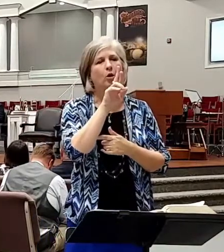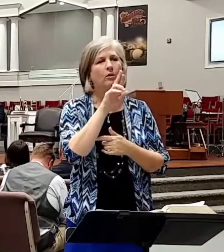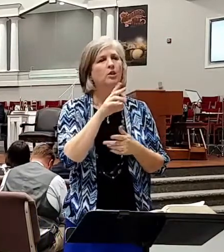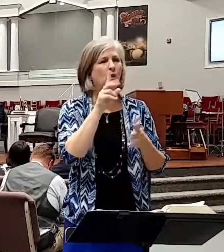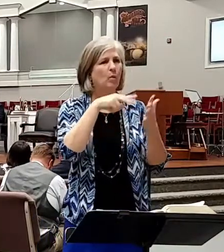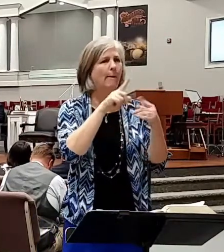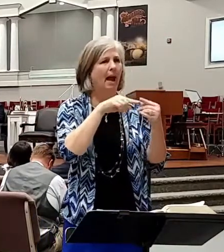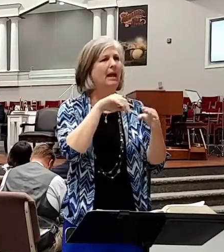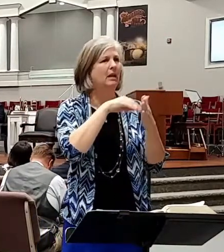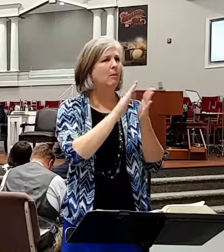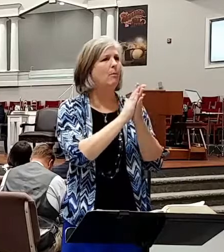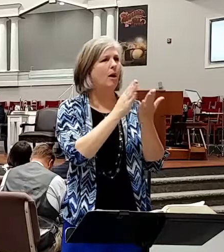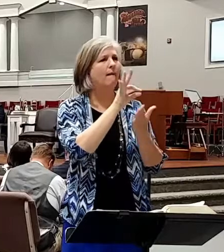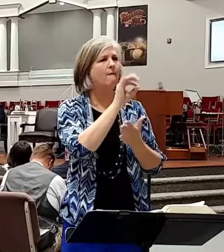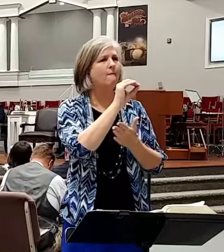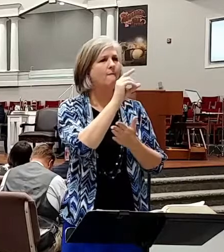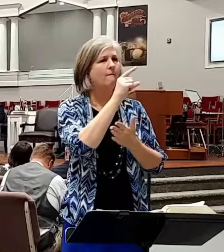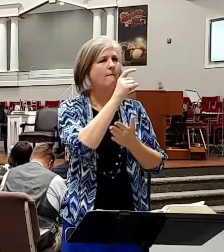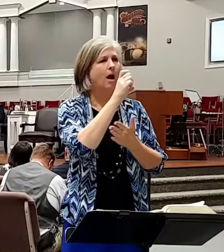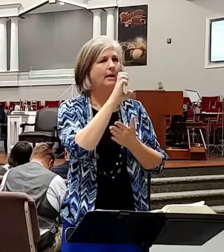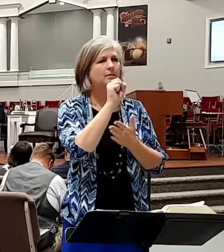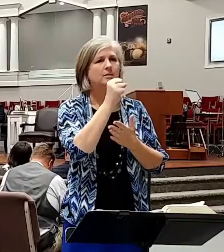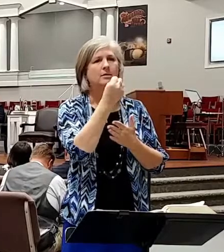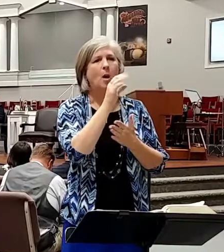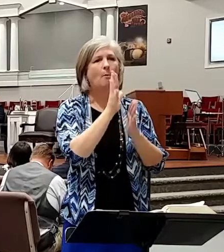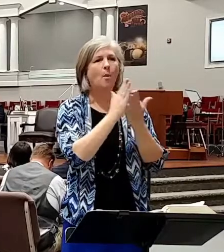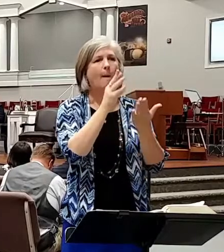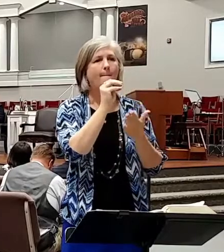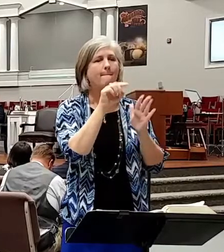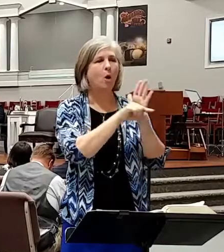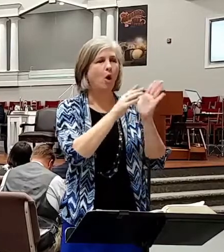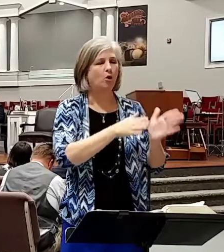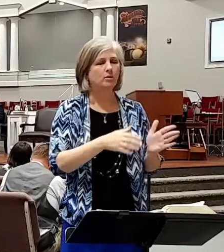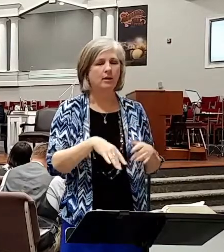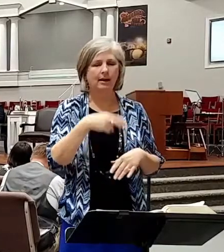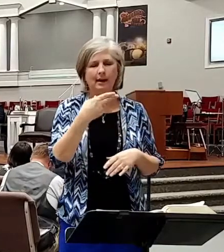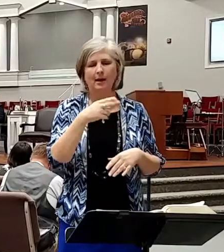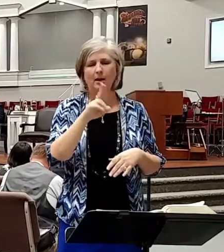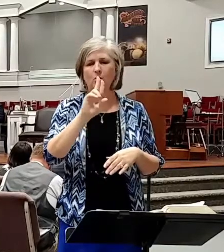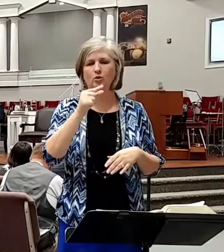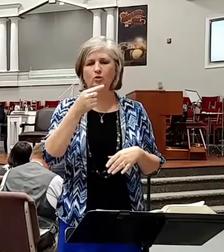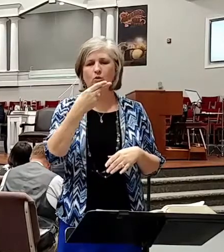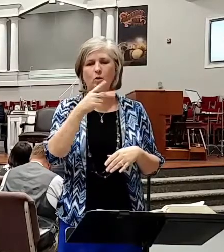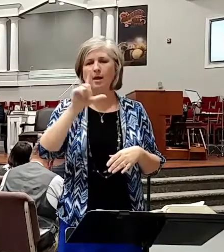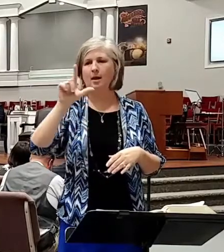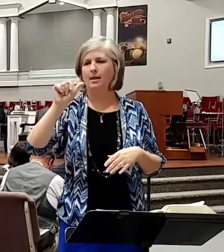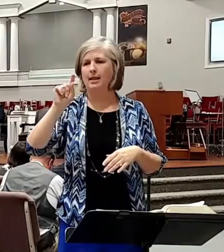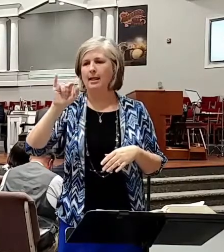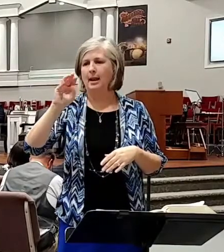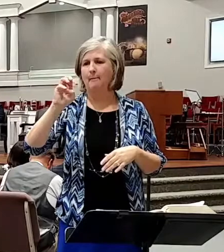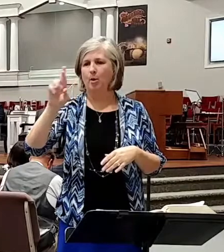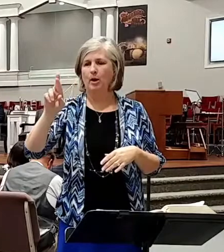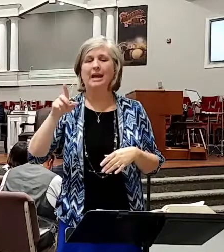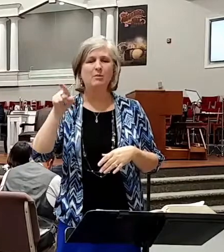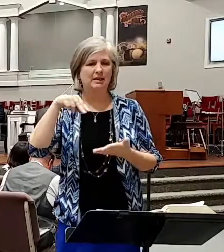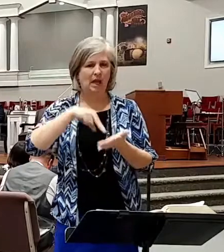martyrs of Hugh Latimer who on one occasion was in his pulpit to preach the word